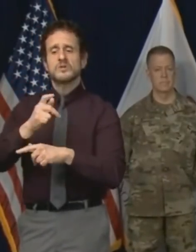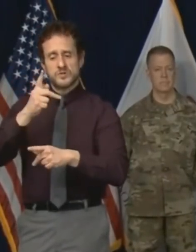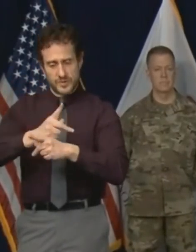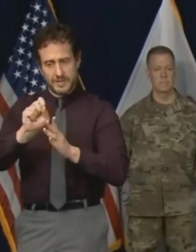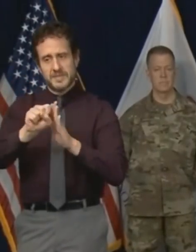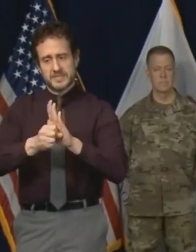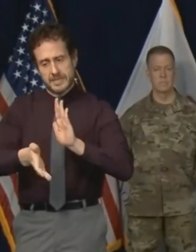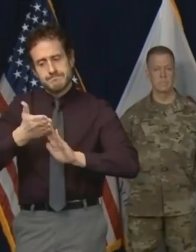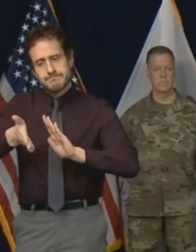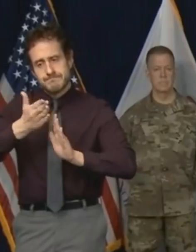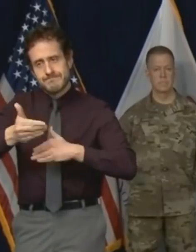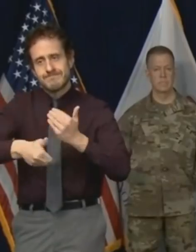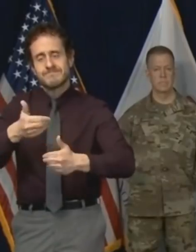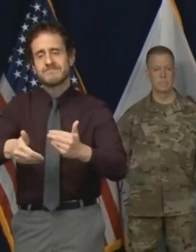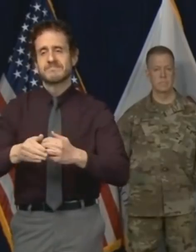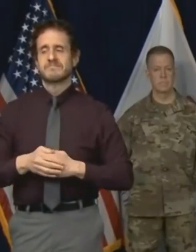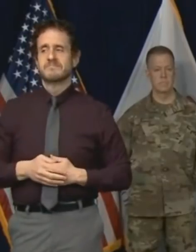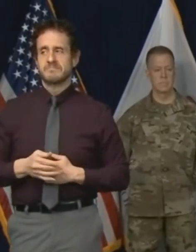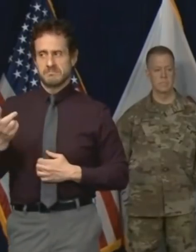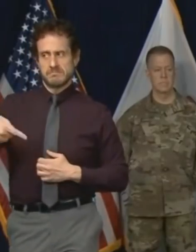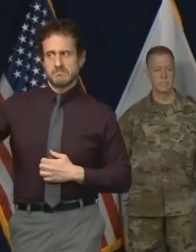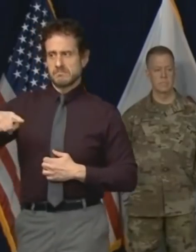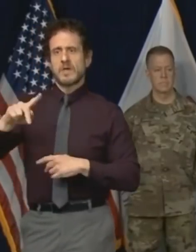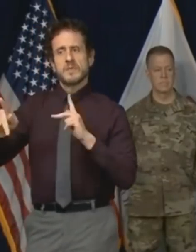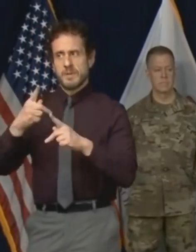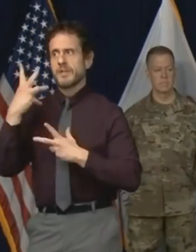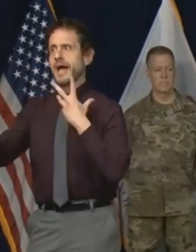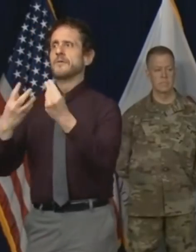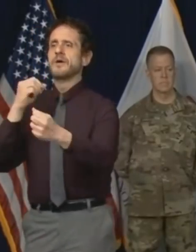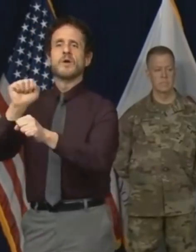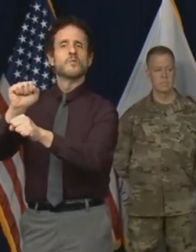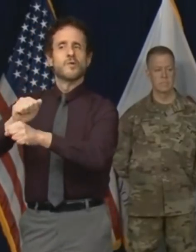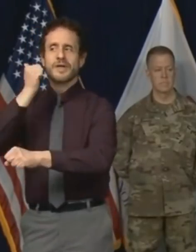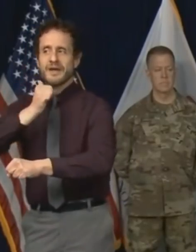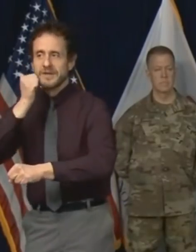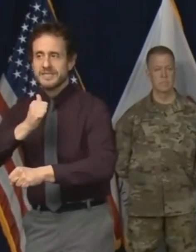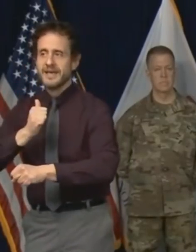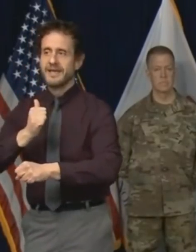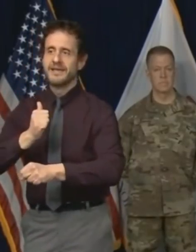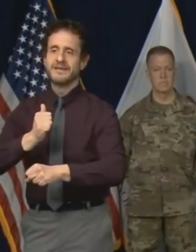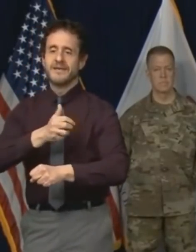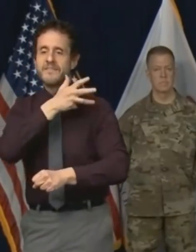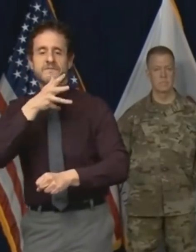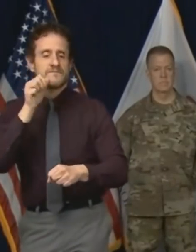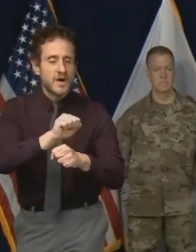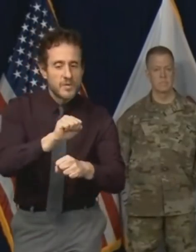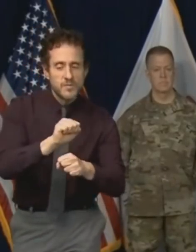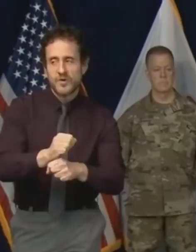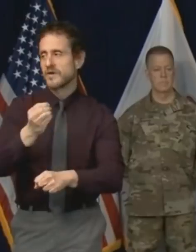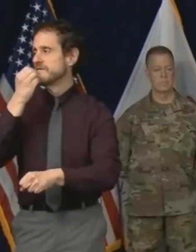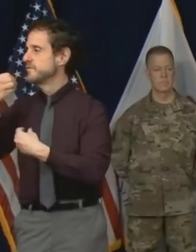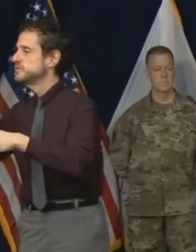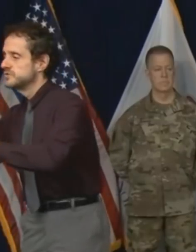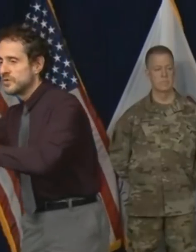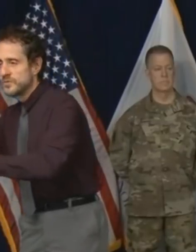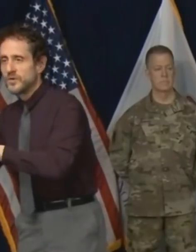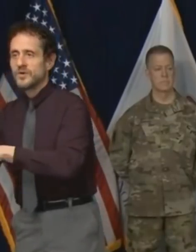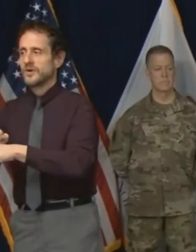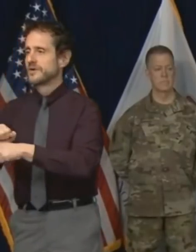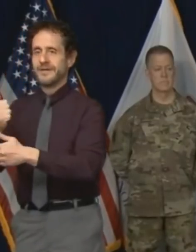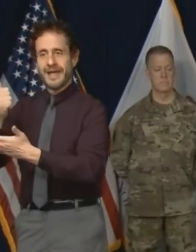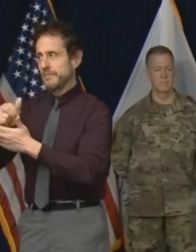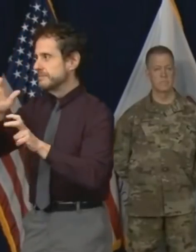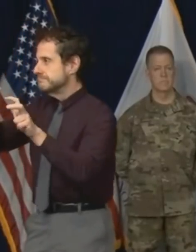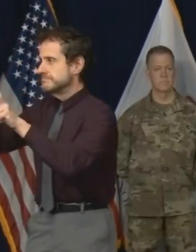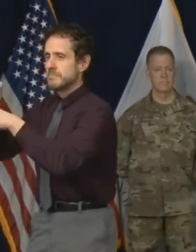moving. There are Illinoisans in the fields, on the farms, in the grocery stores restocking our